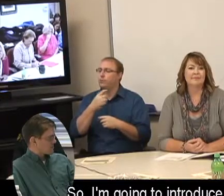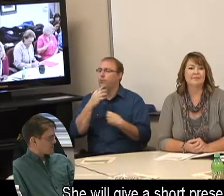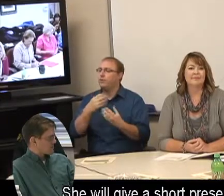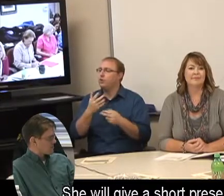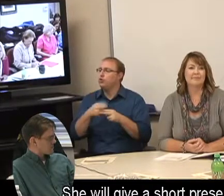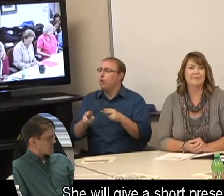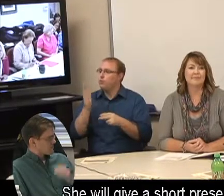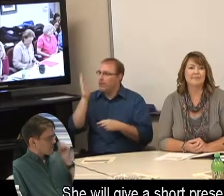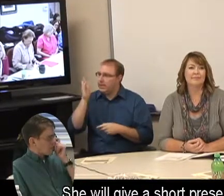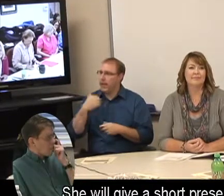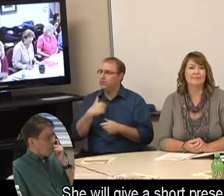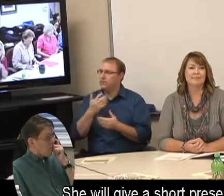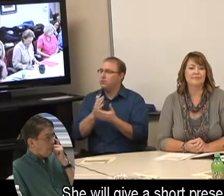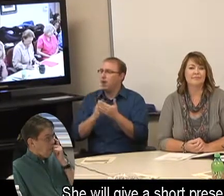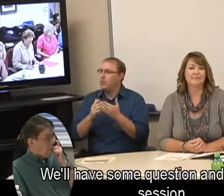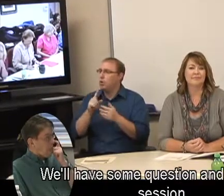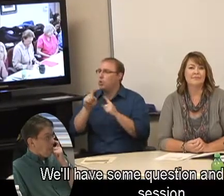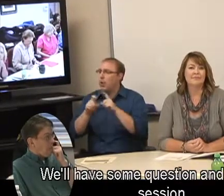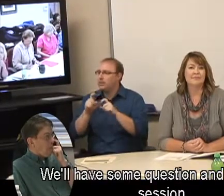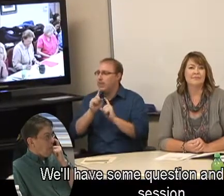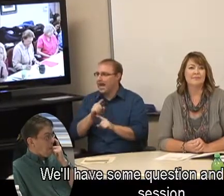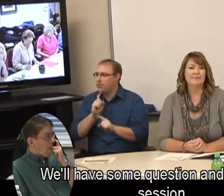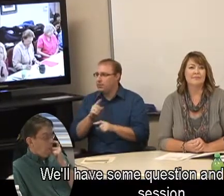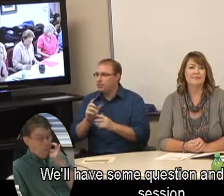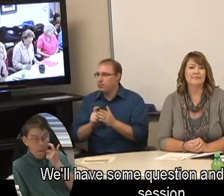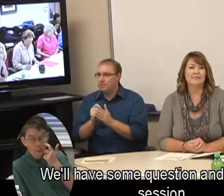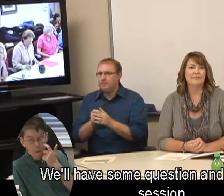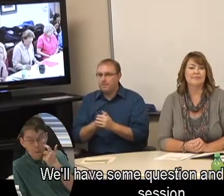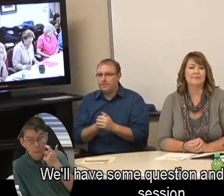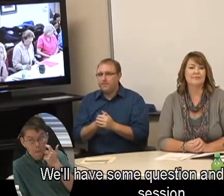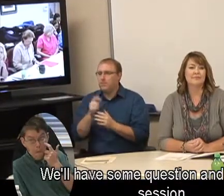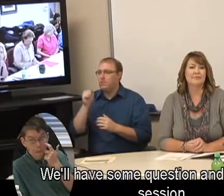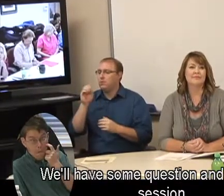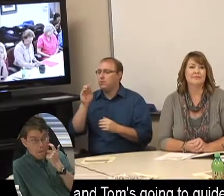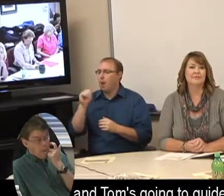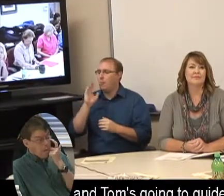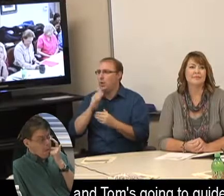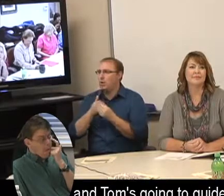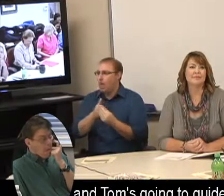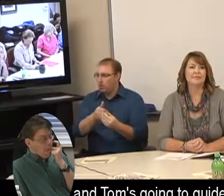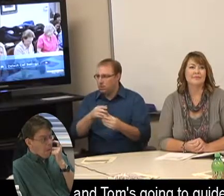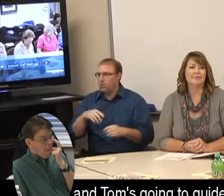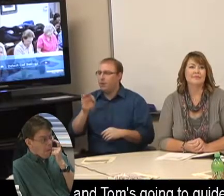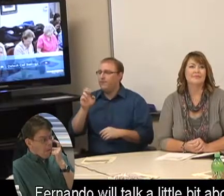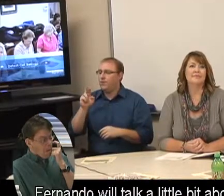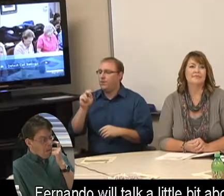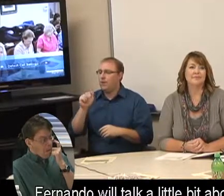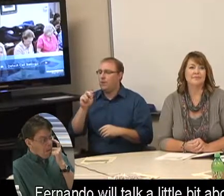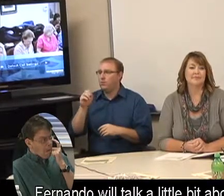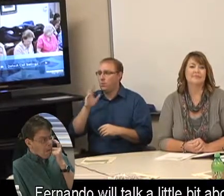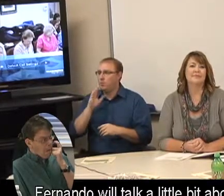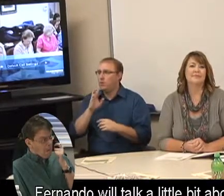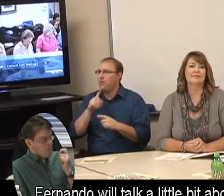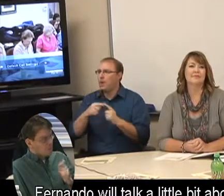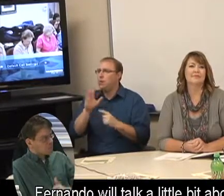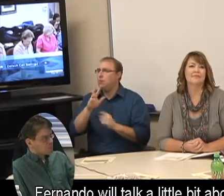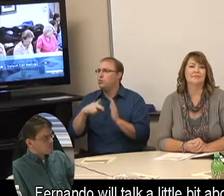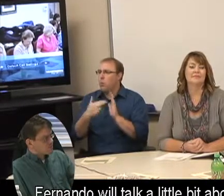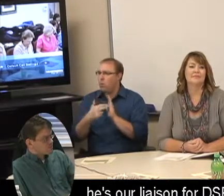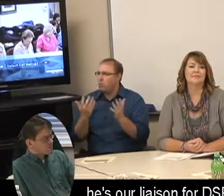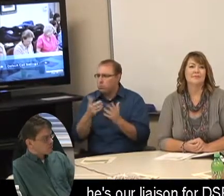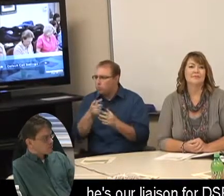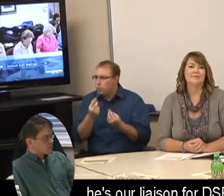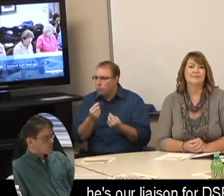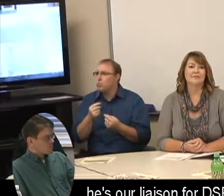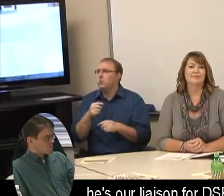We'll have some question and answering session, and Tom's going to guide that. Fernando will talk a little bit about his role as a,